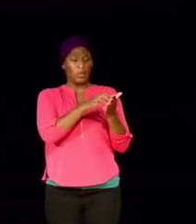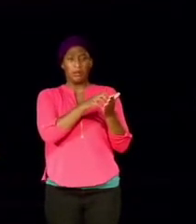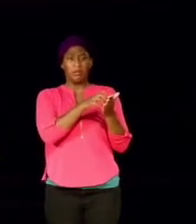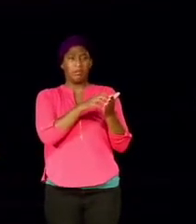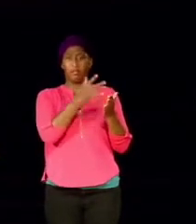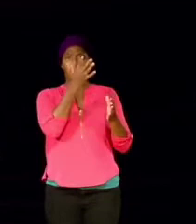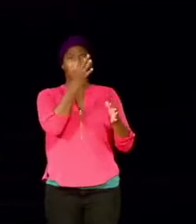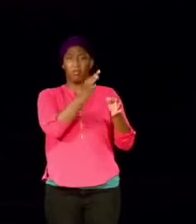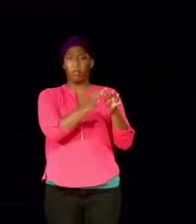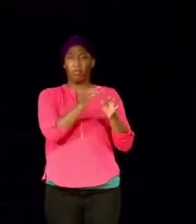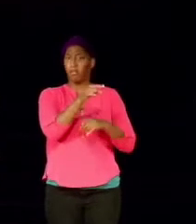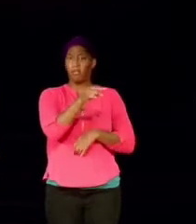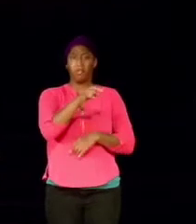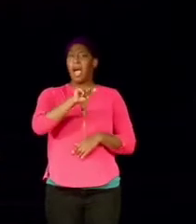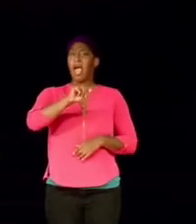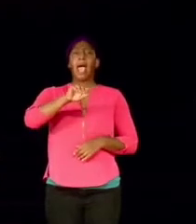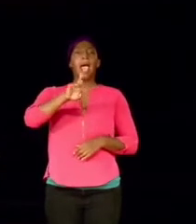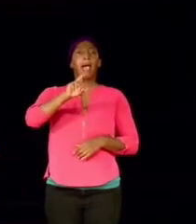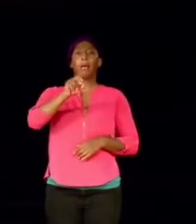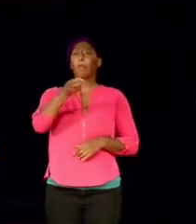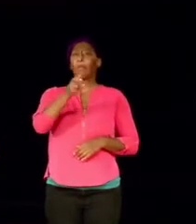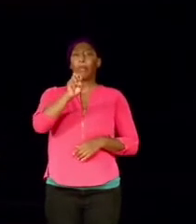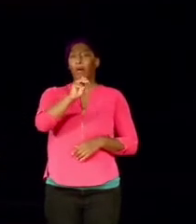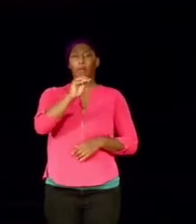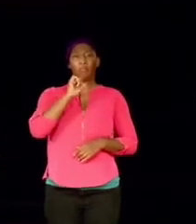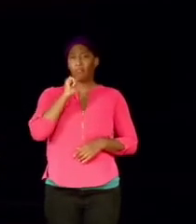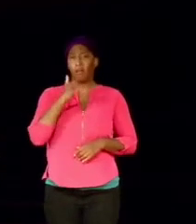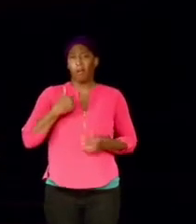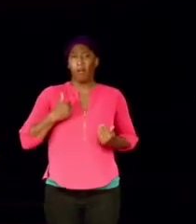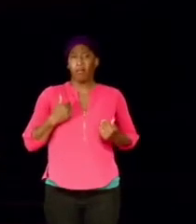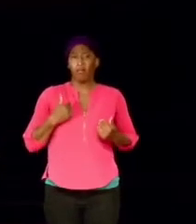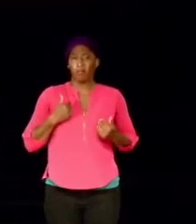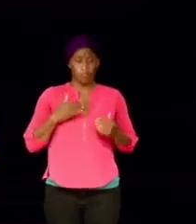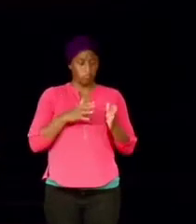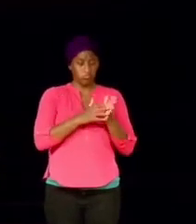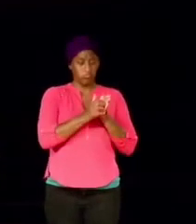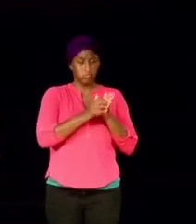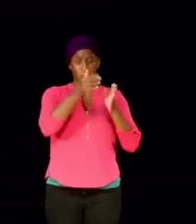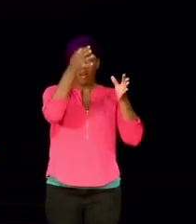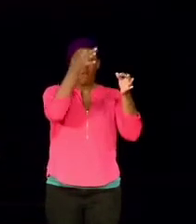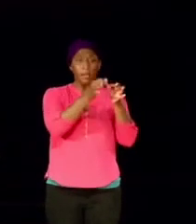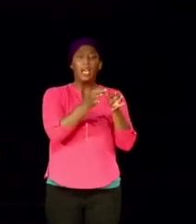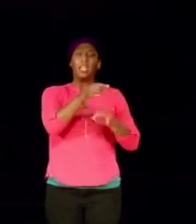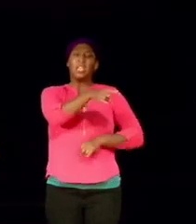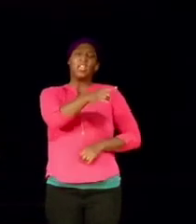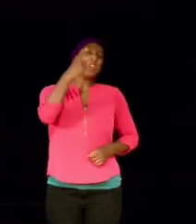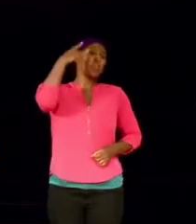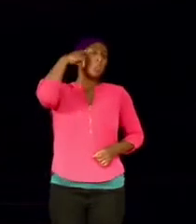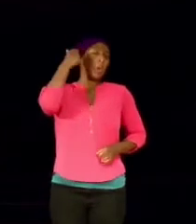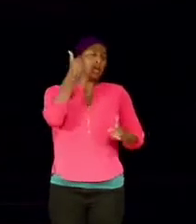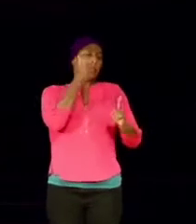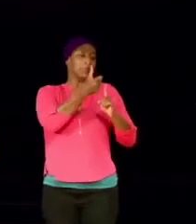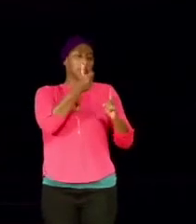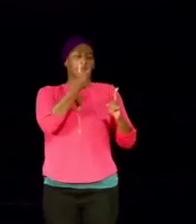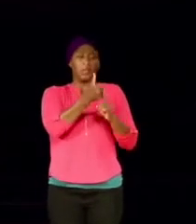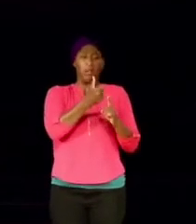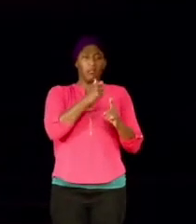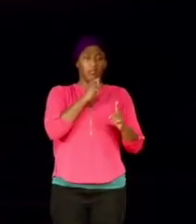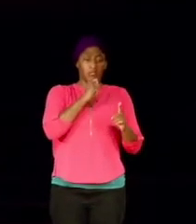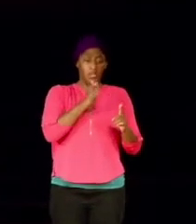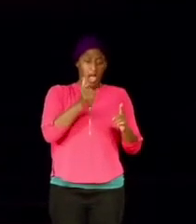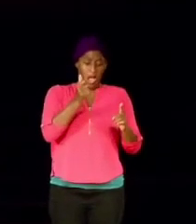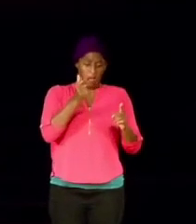New Living Translation. He considered not his own body now